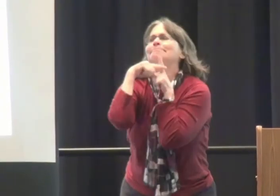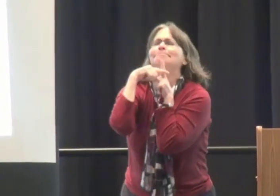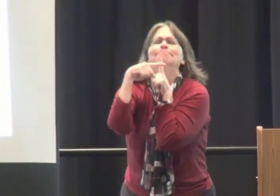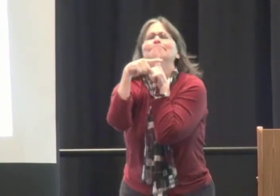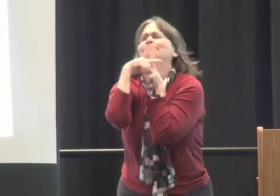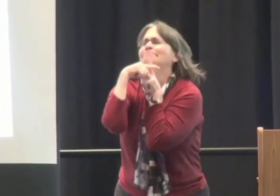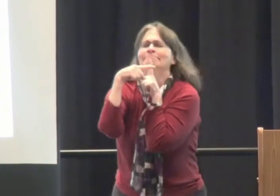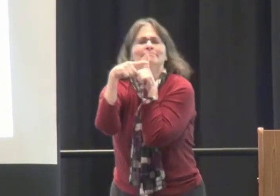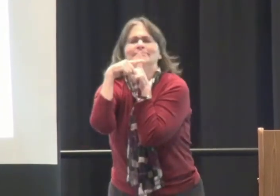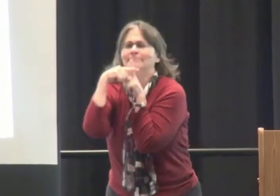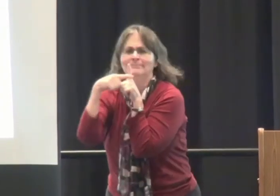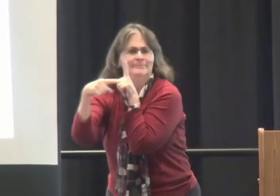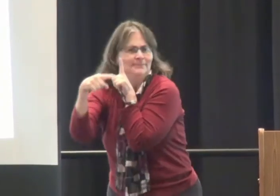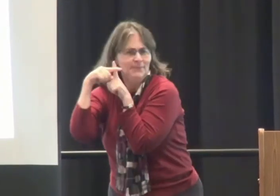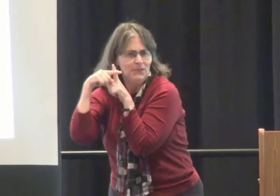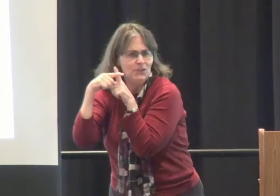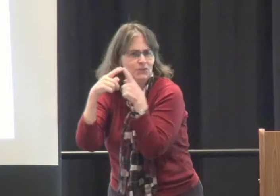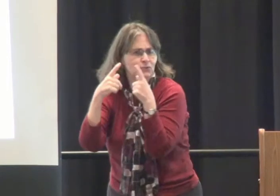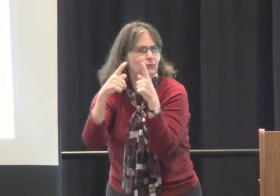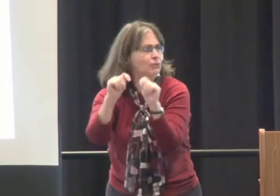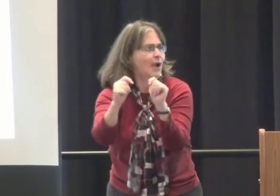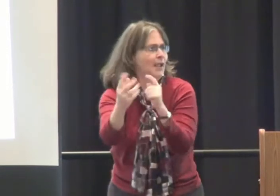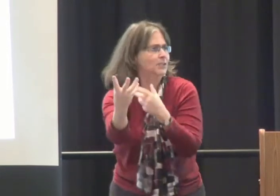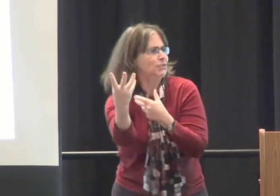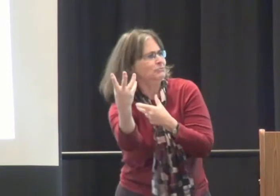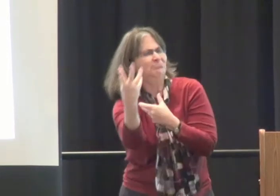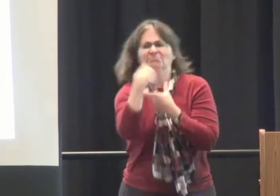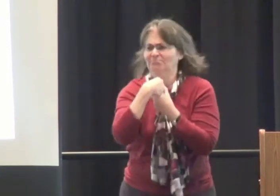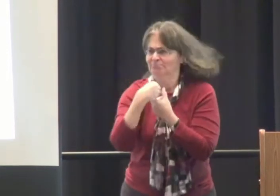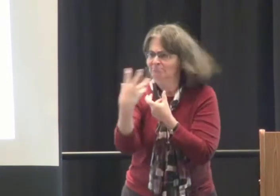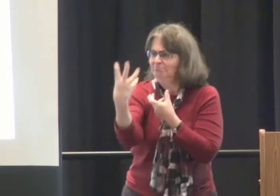personally engages positively with each and every student.